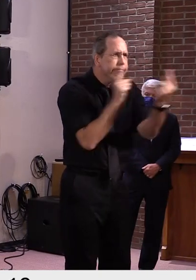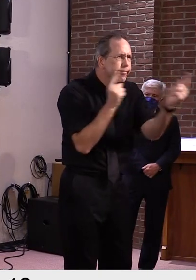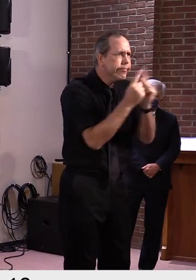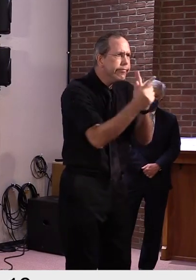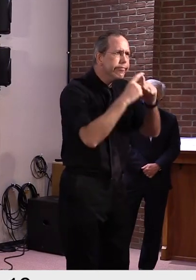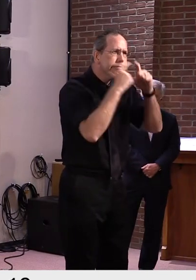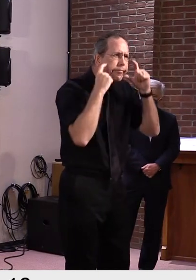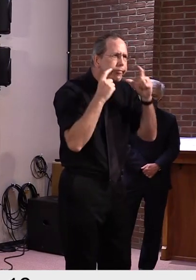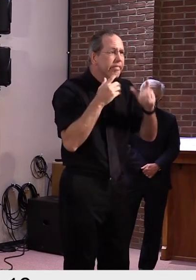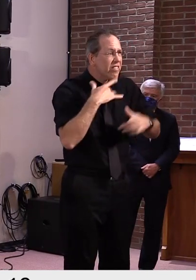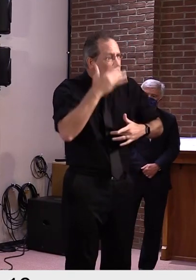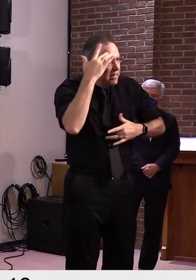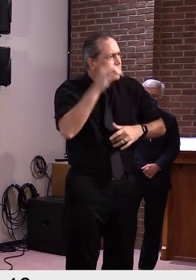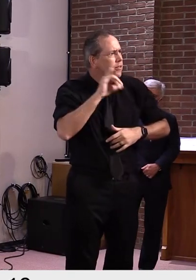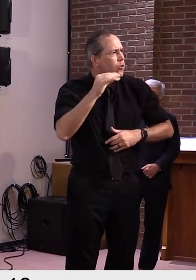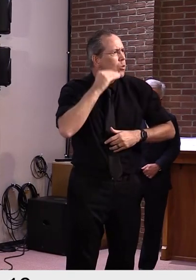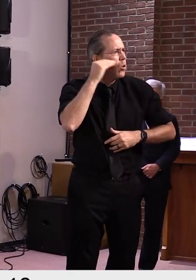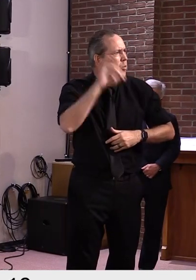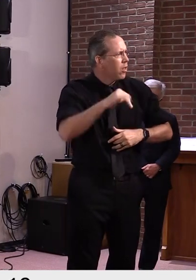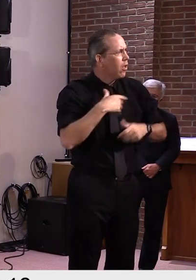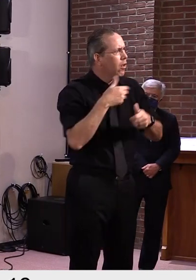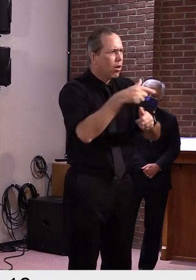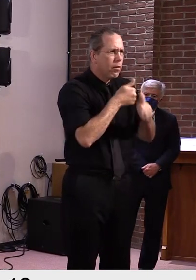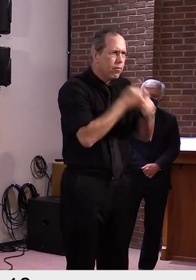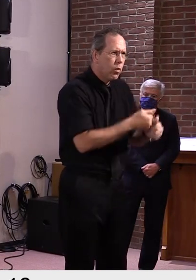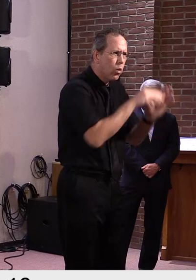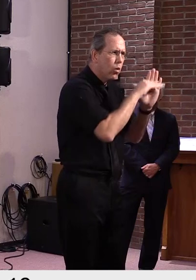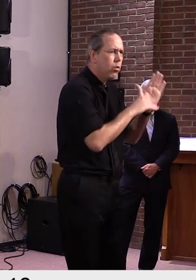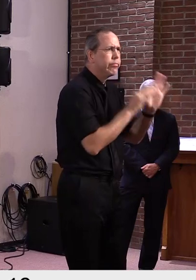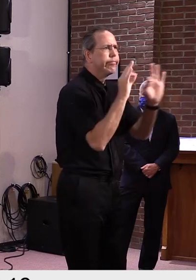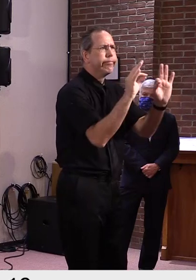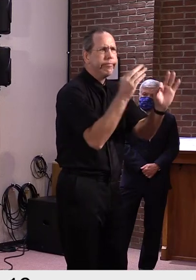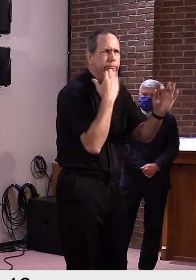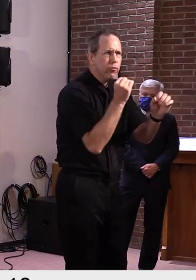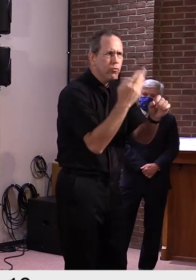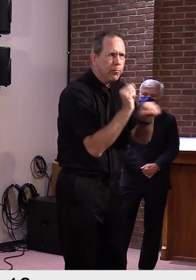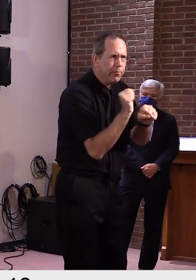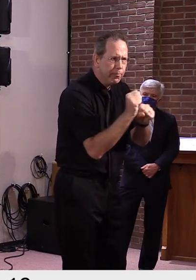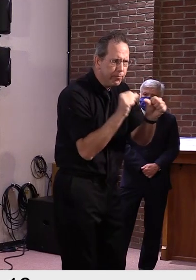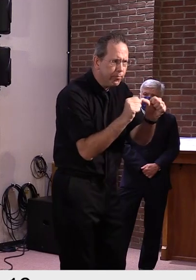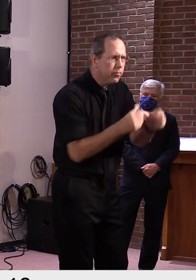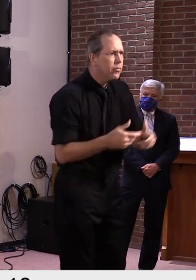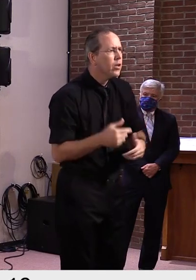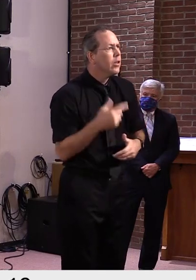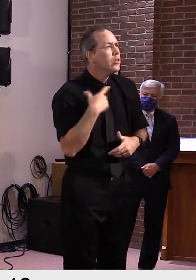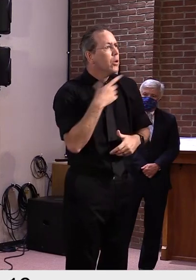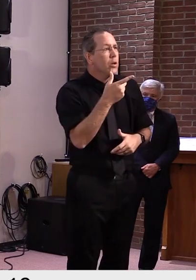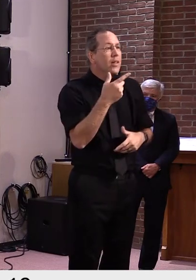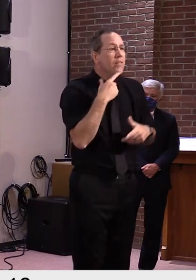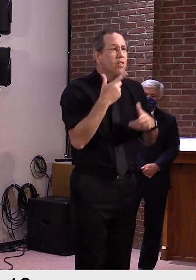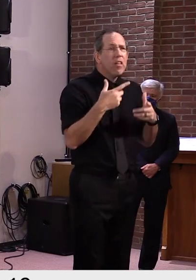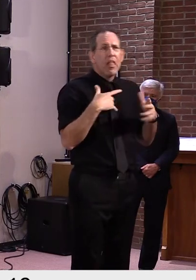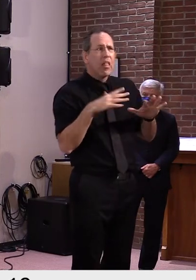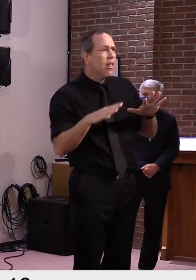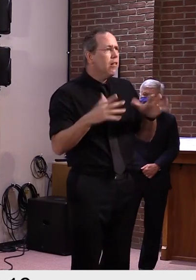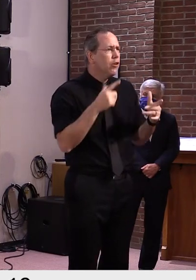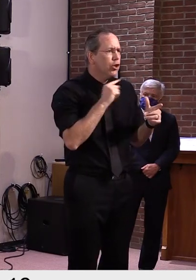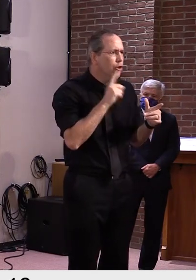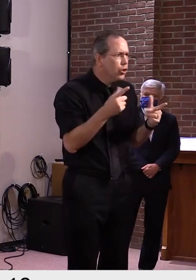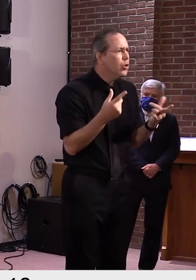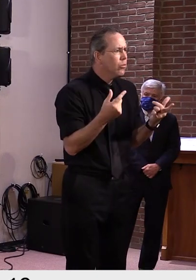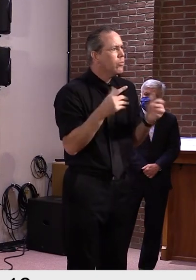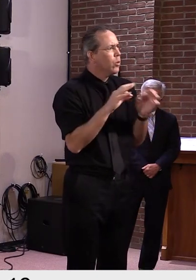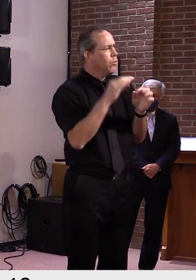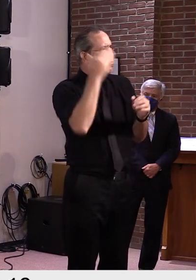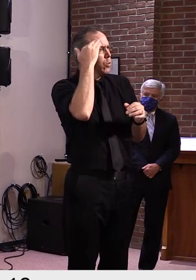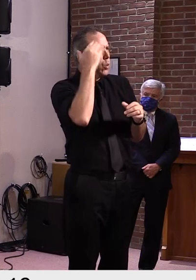following our travel guidance. These steps are more important than ever as college students return and our